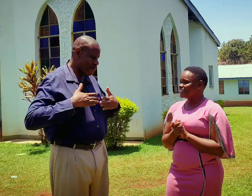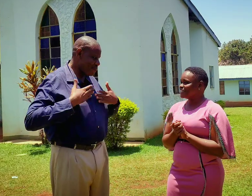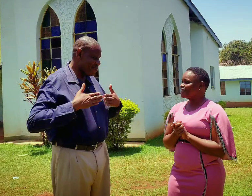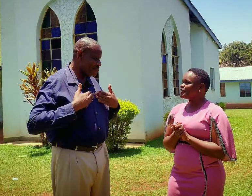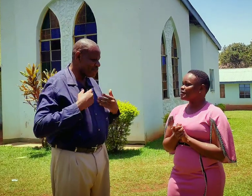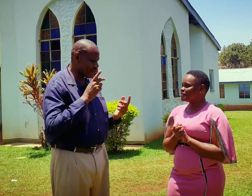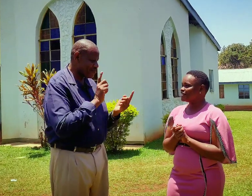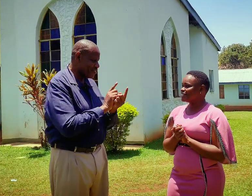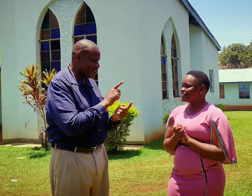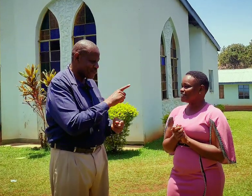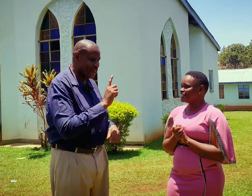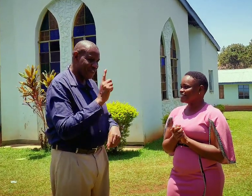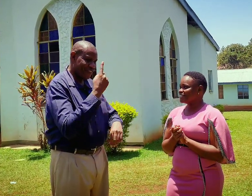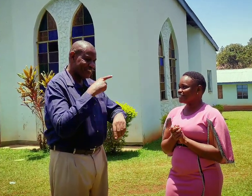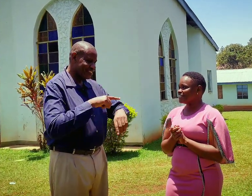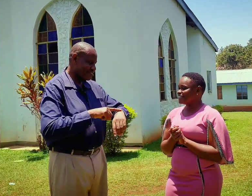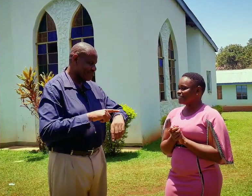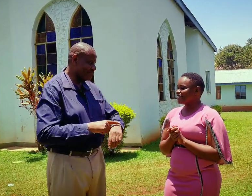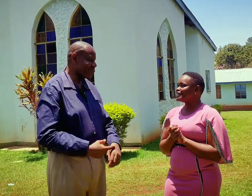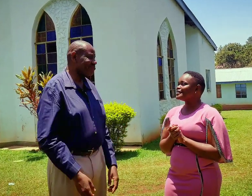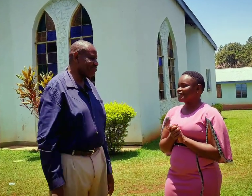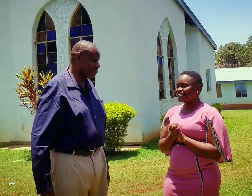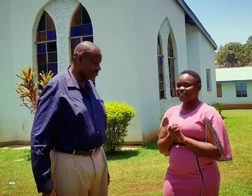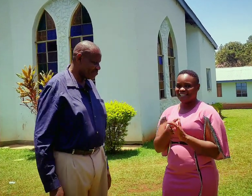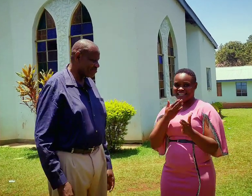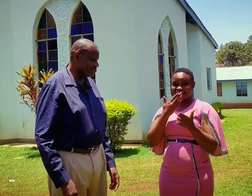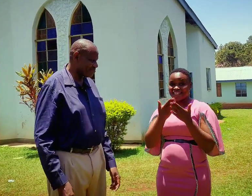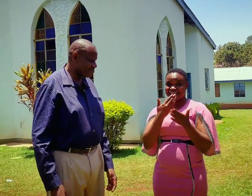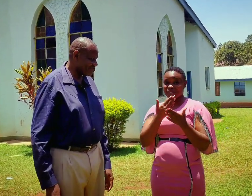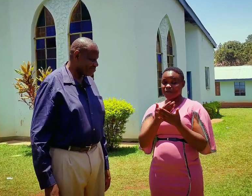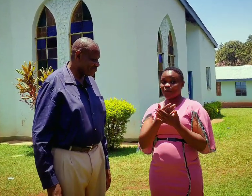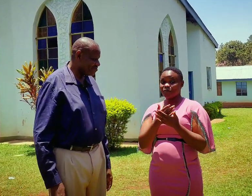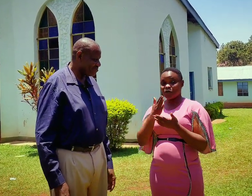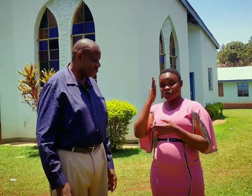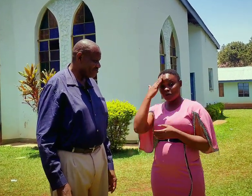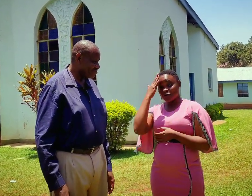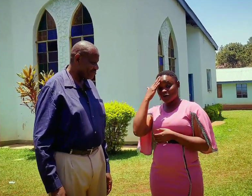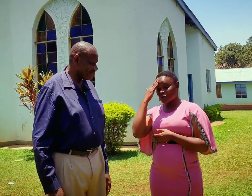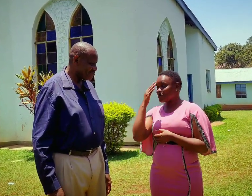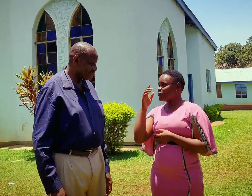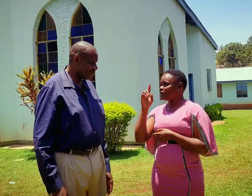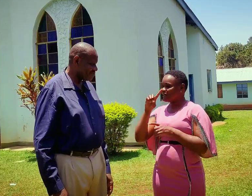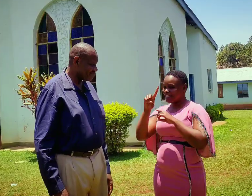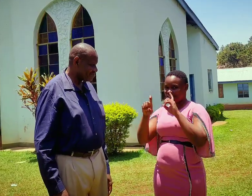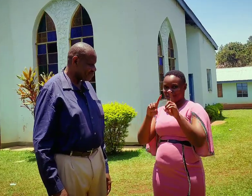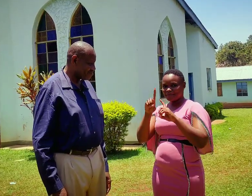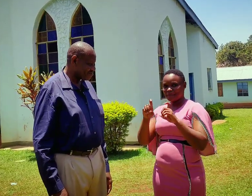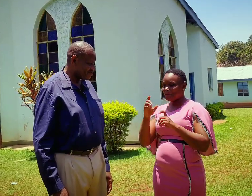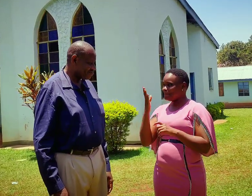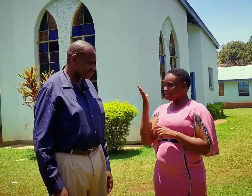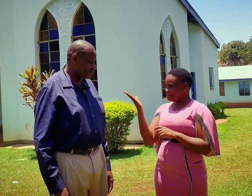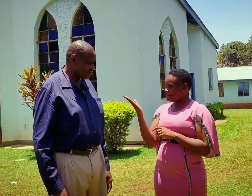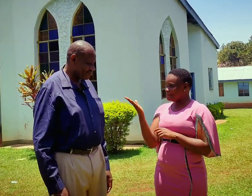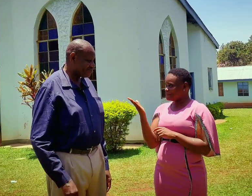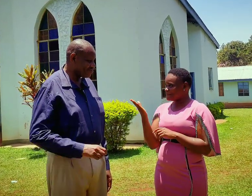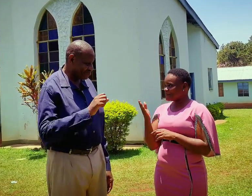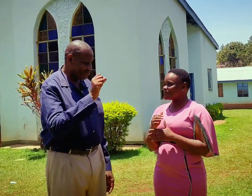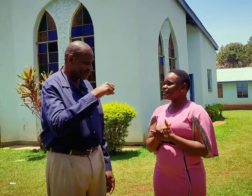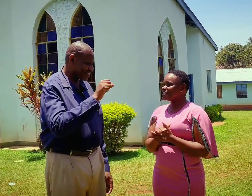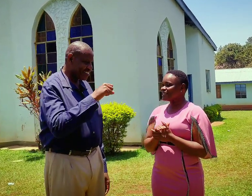I'm happy to meet you for the first time, thank you, you know, Akaranga is an examiner,